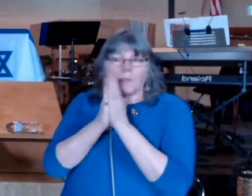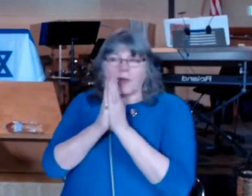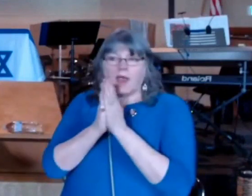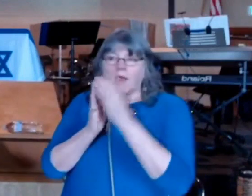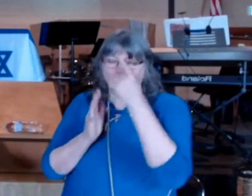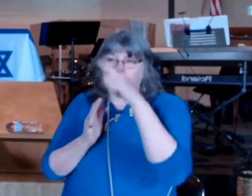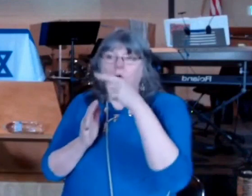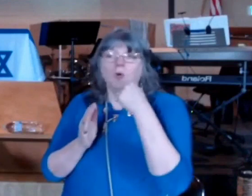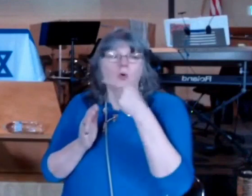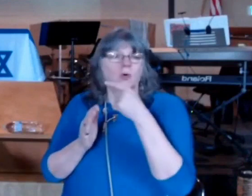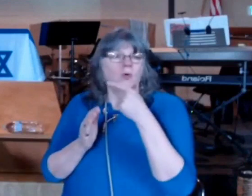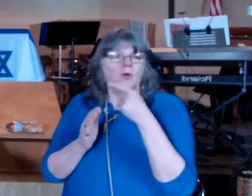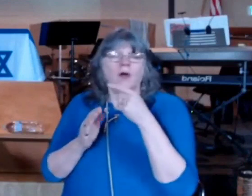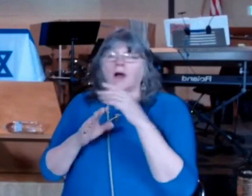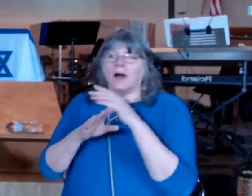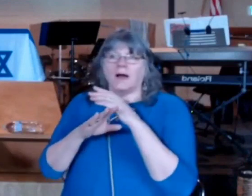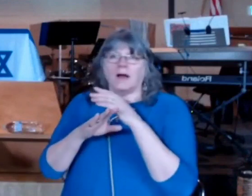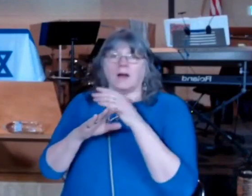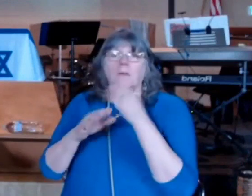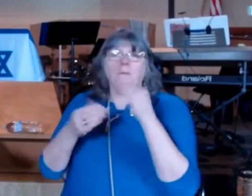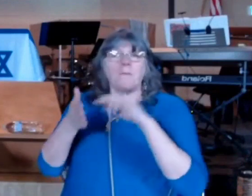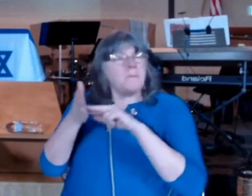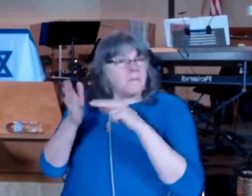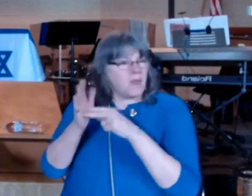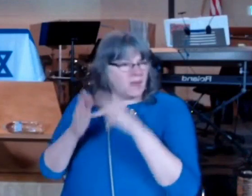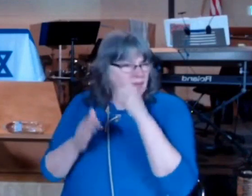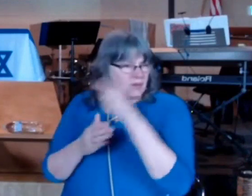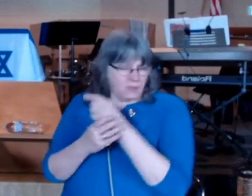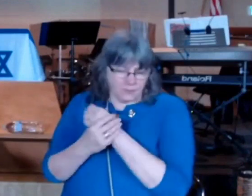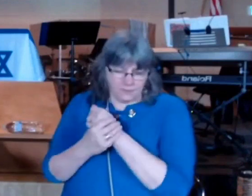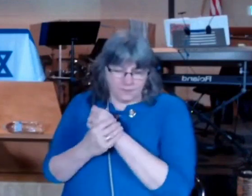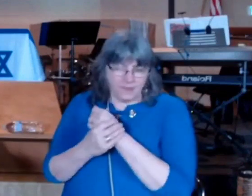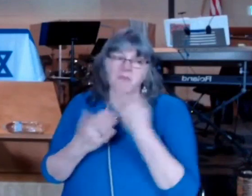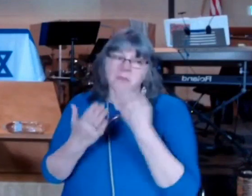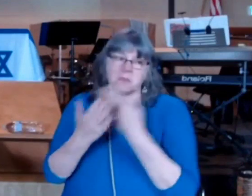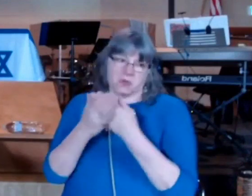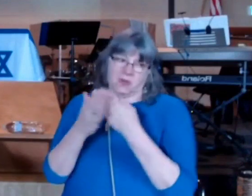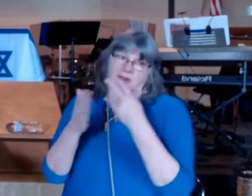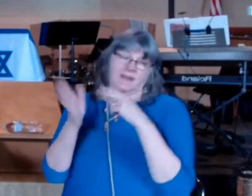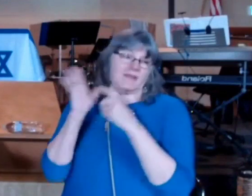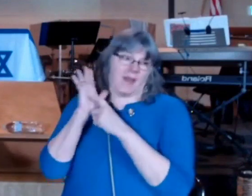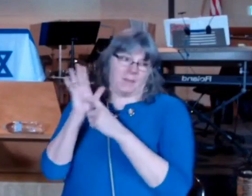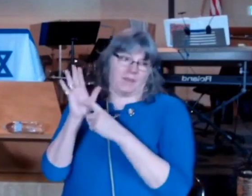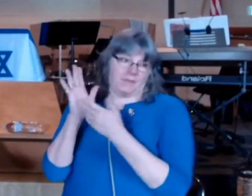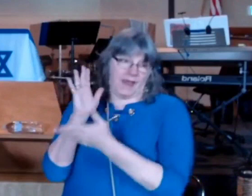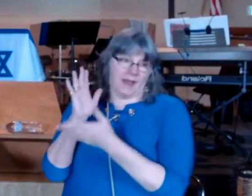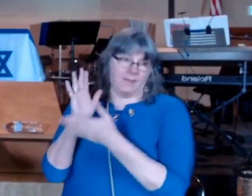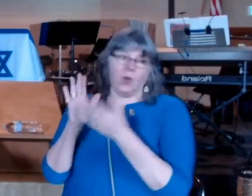who mistreat you he was a perfect example of that